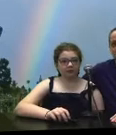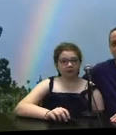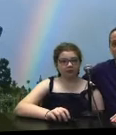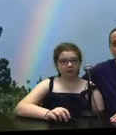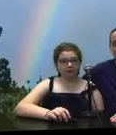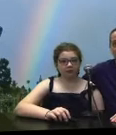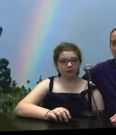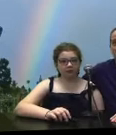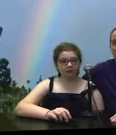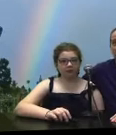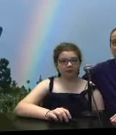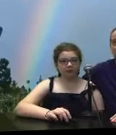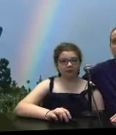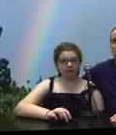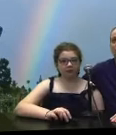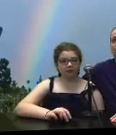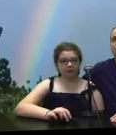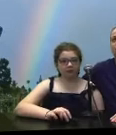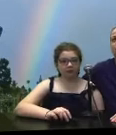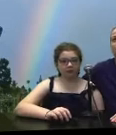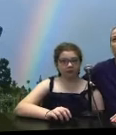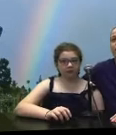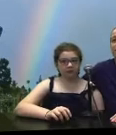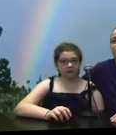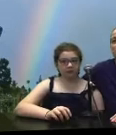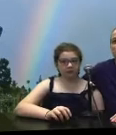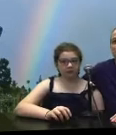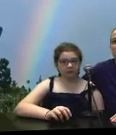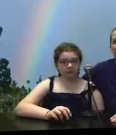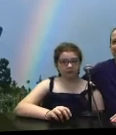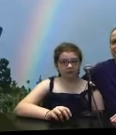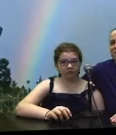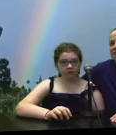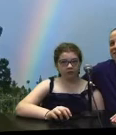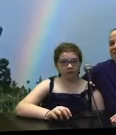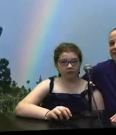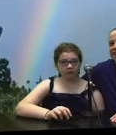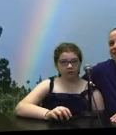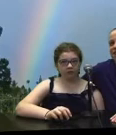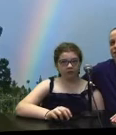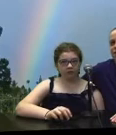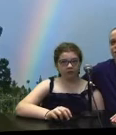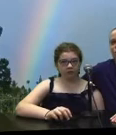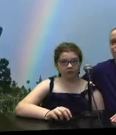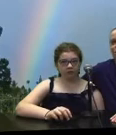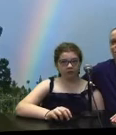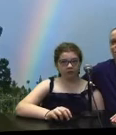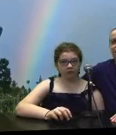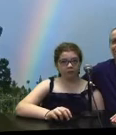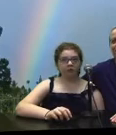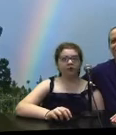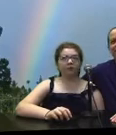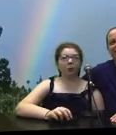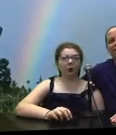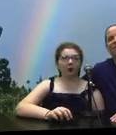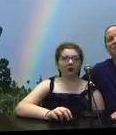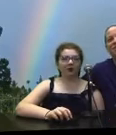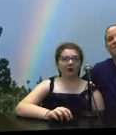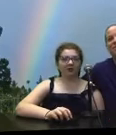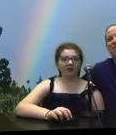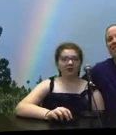yo-yo was more than 900 weighed more than 10 feet no it was